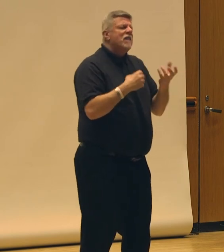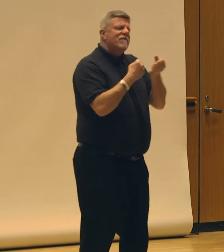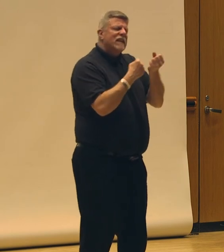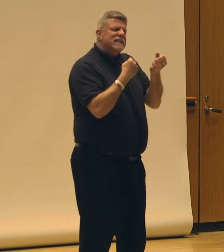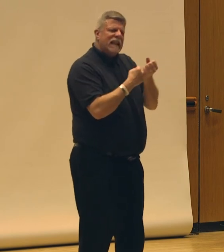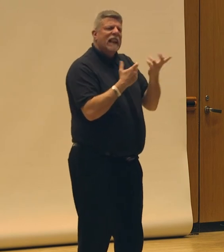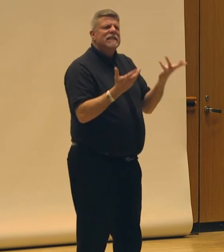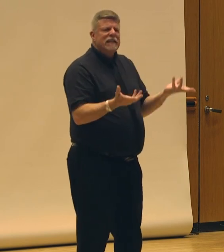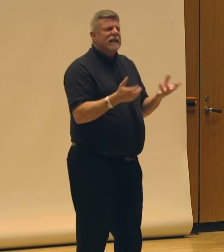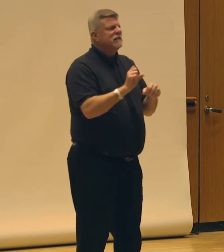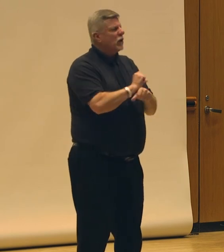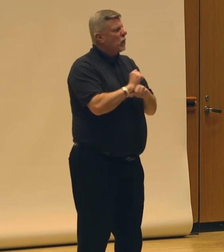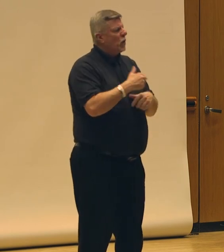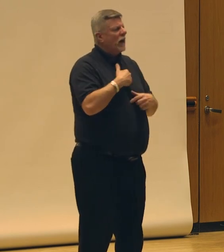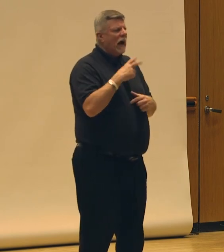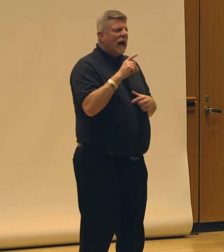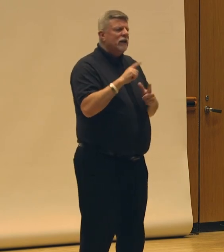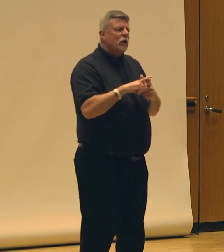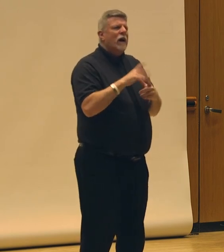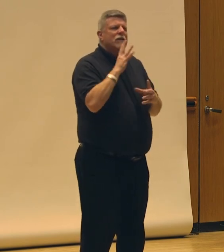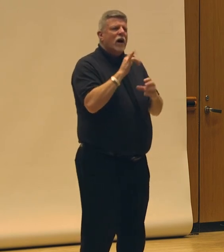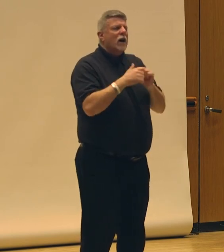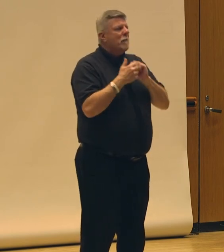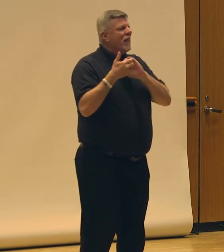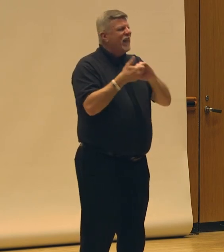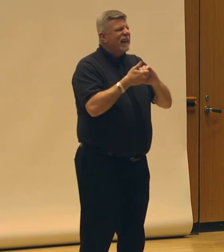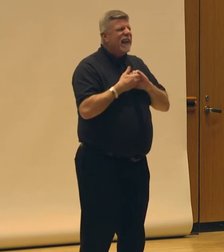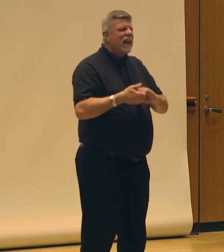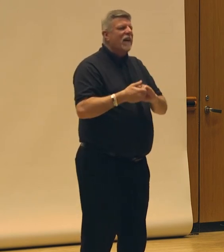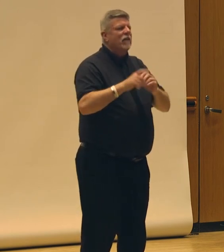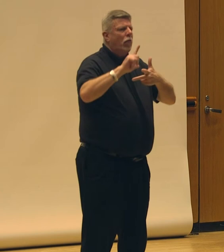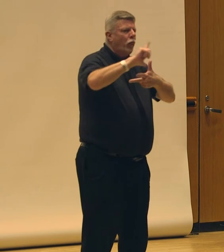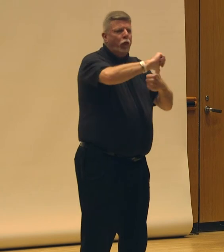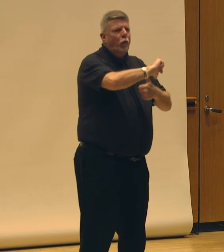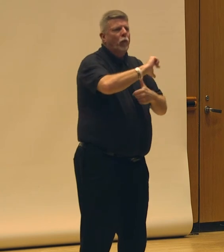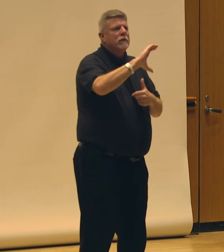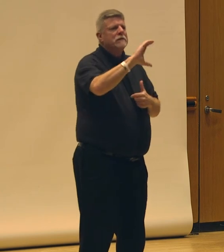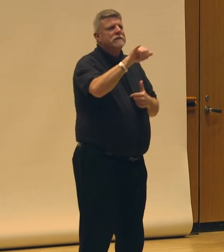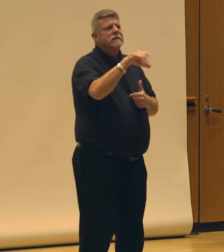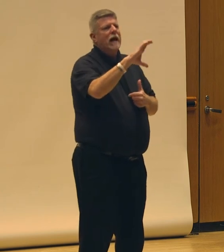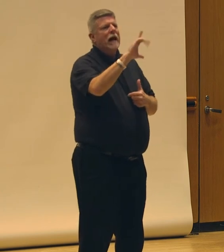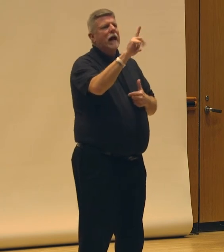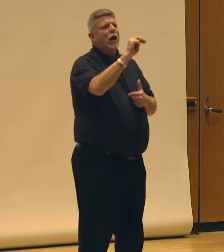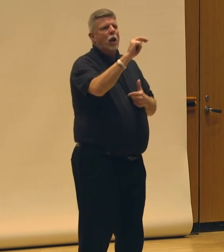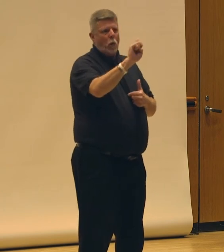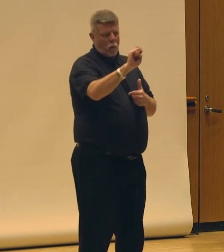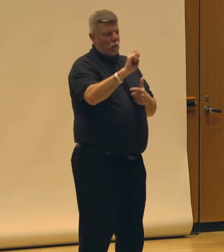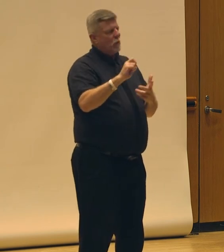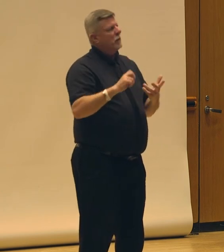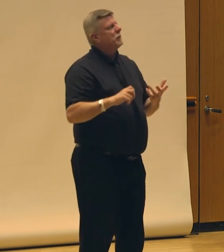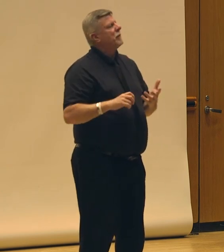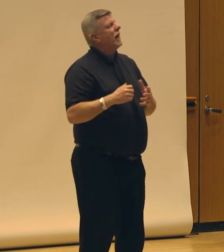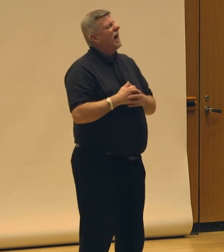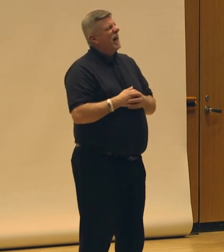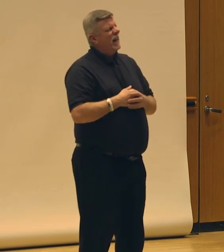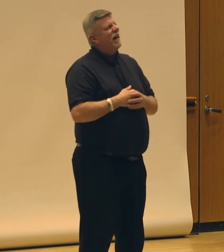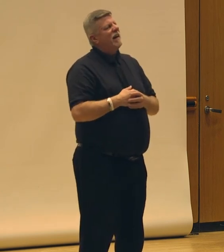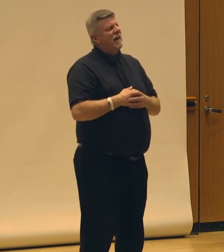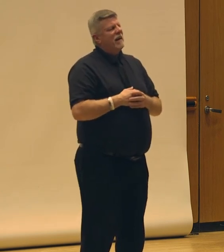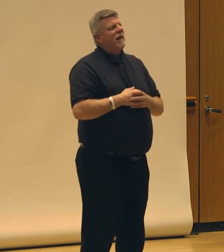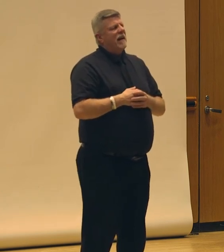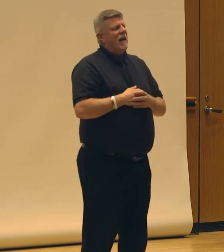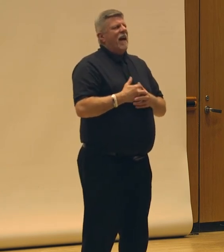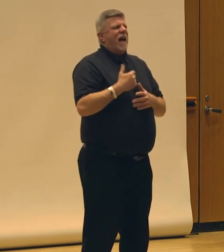do, I'll talk about what I call the collaborative cyclone. Um, and I've found in some